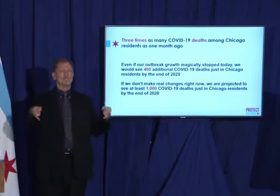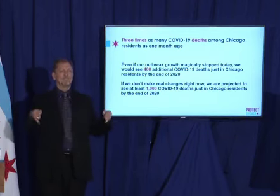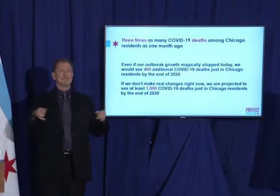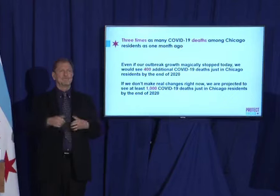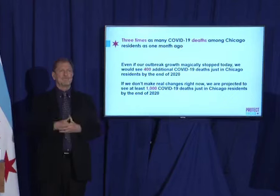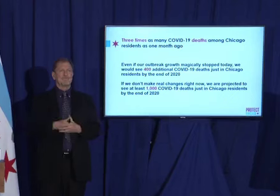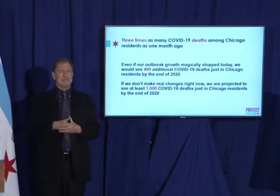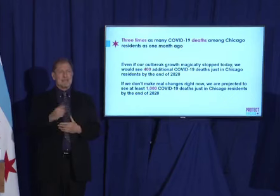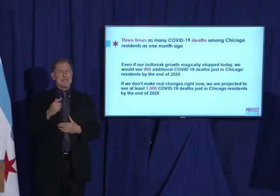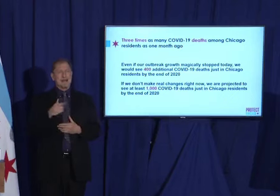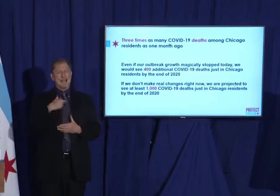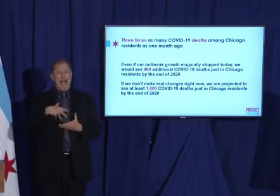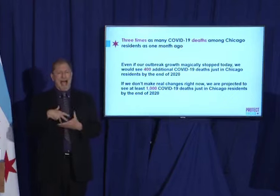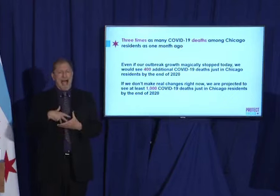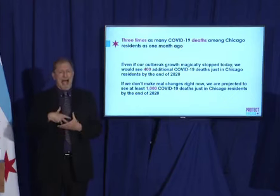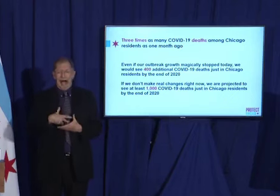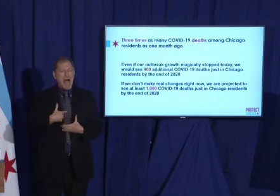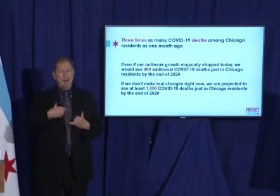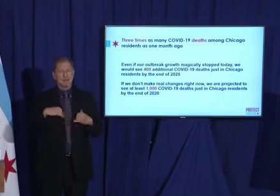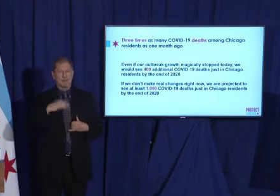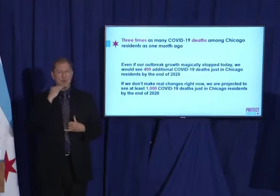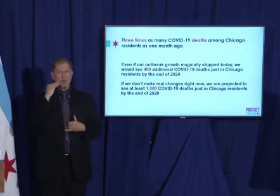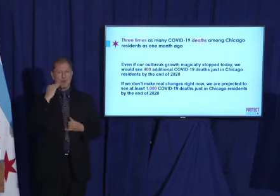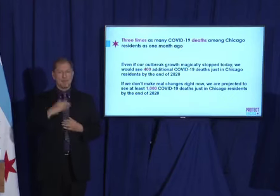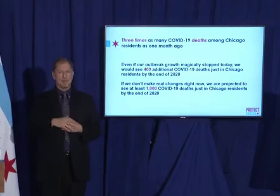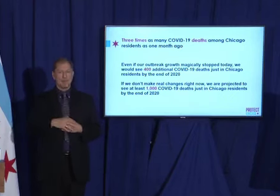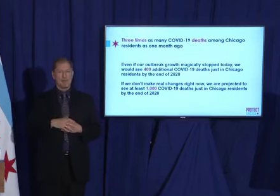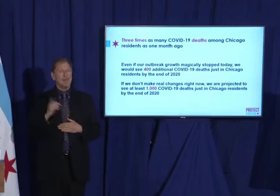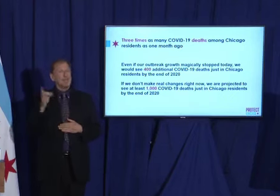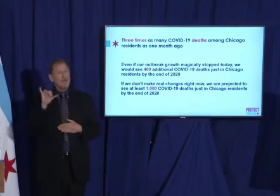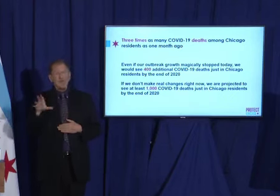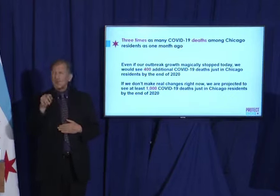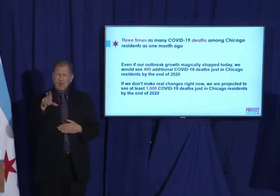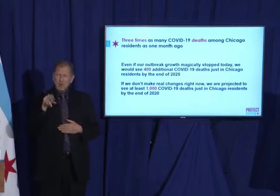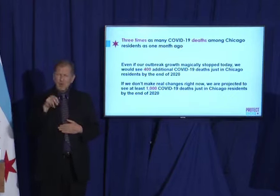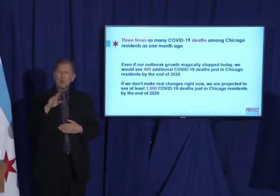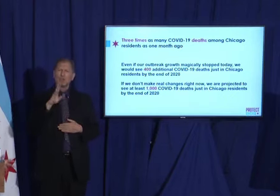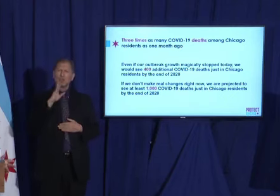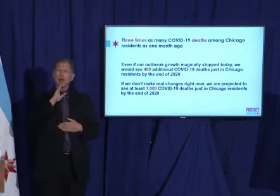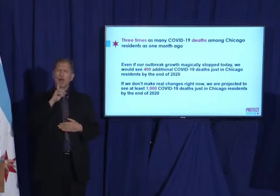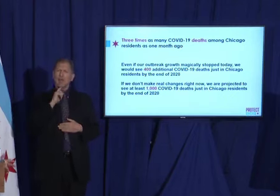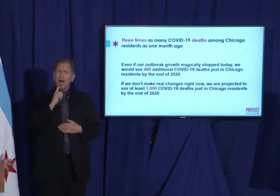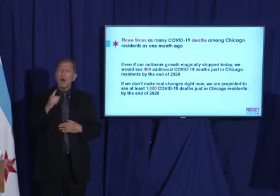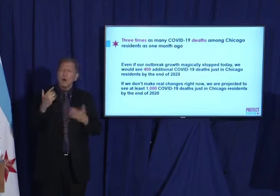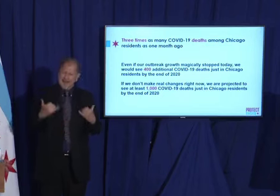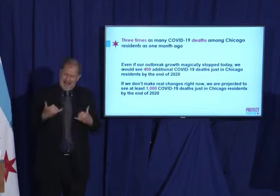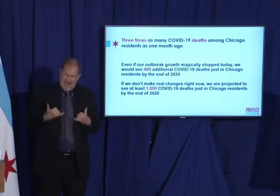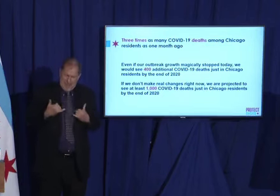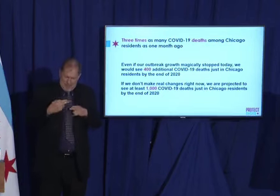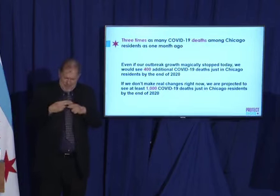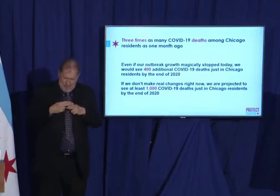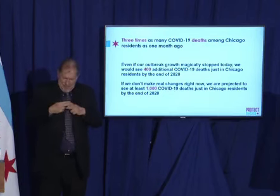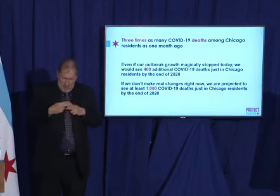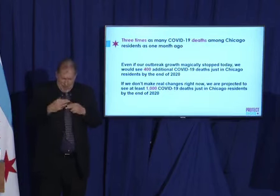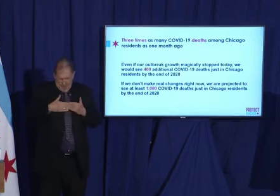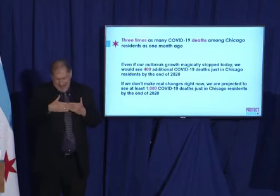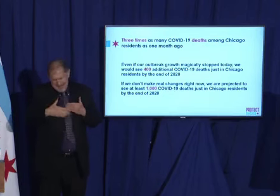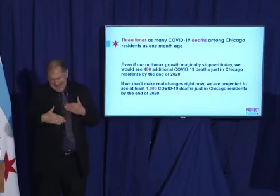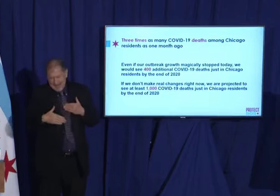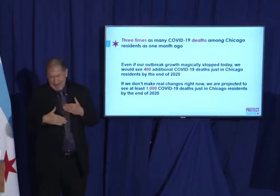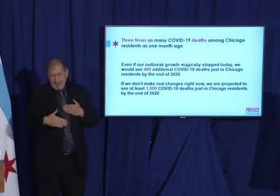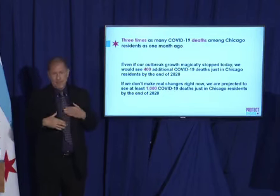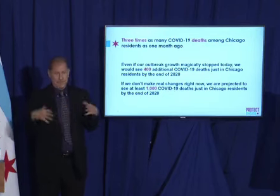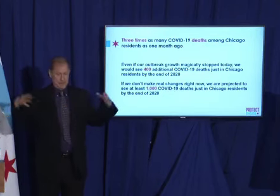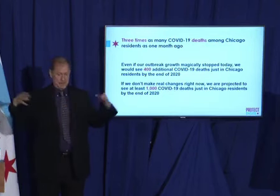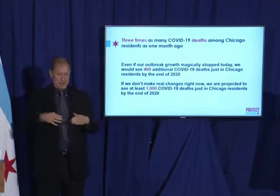forever, but right now, while we're seeing numbers like this. Gathering is the biggest concern because COVID